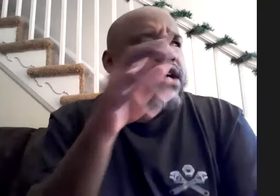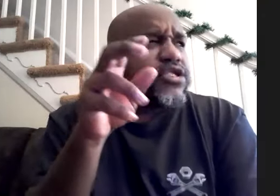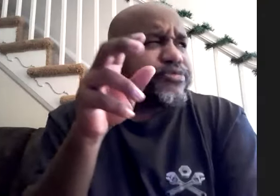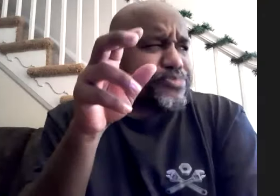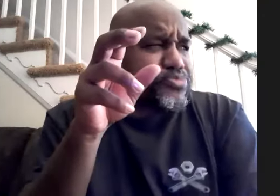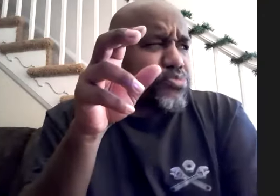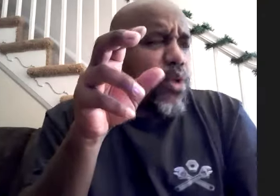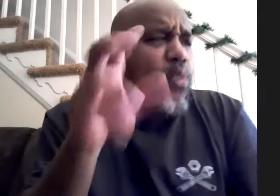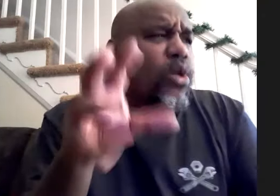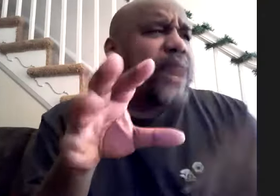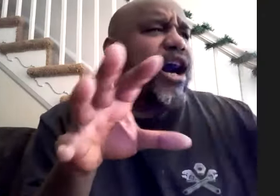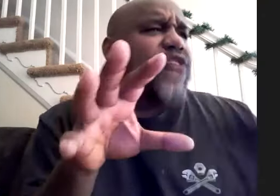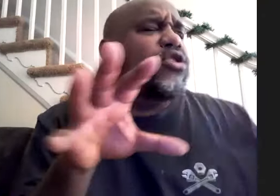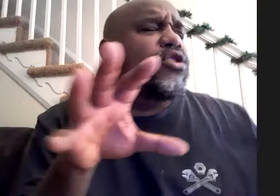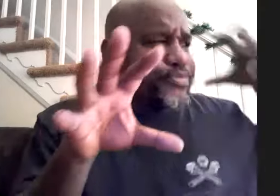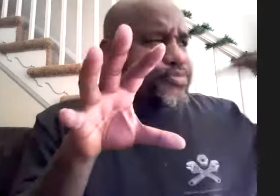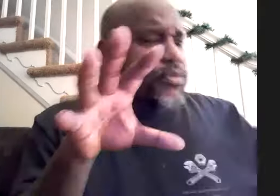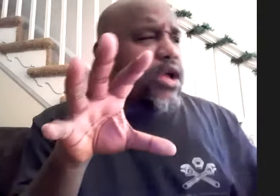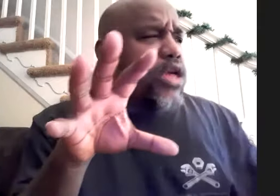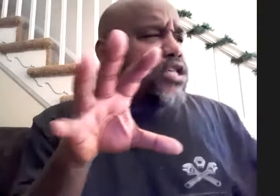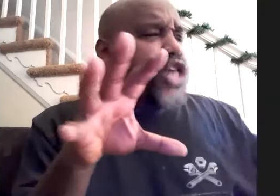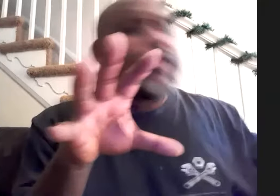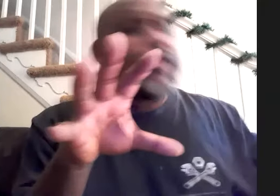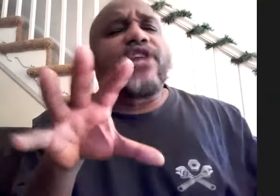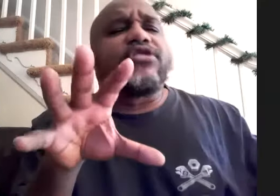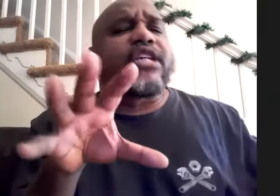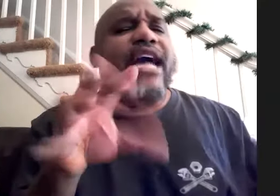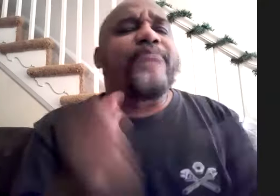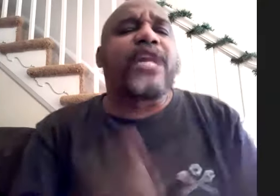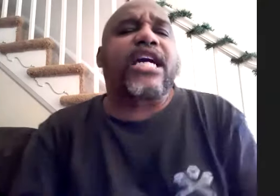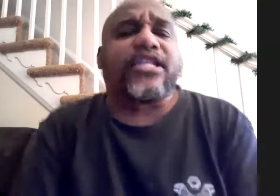one of my other yoda figures is a guy named nick costa